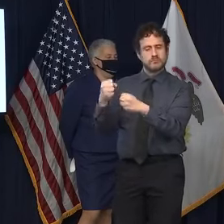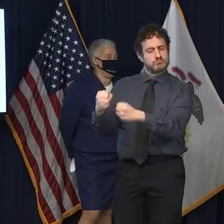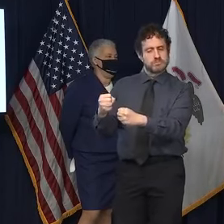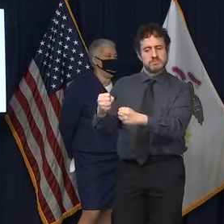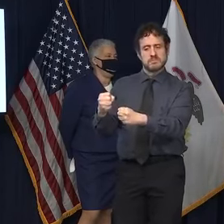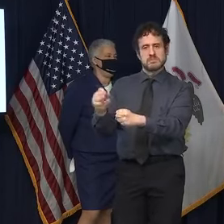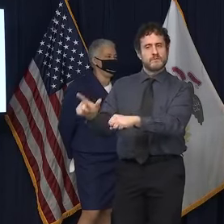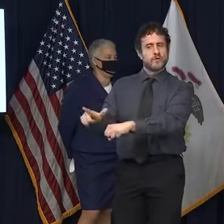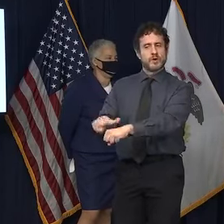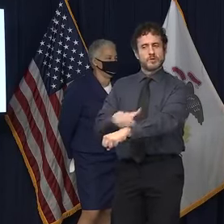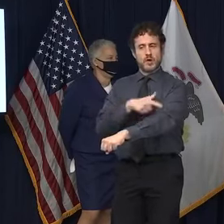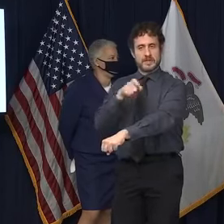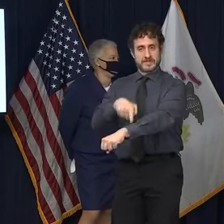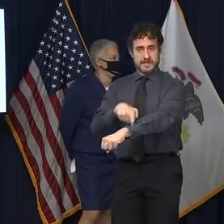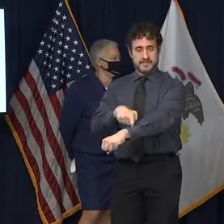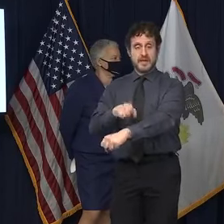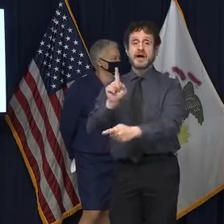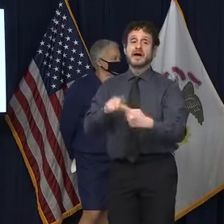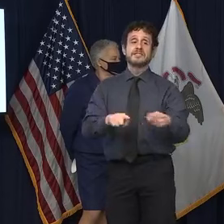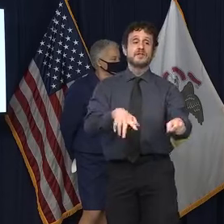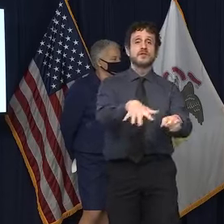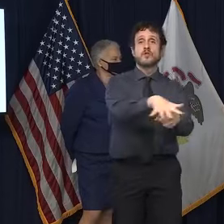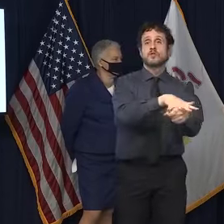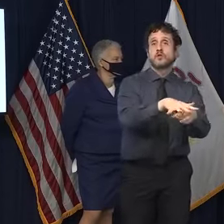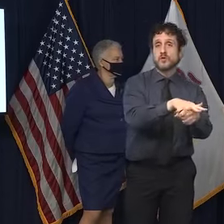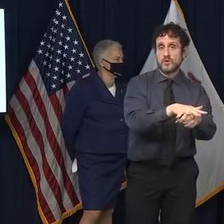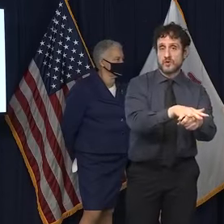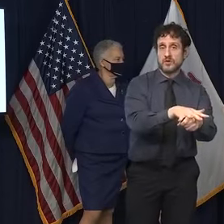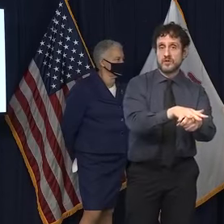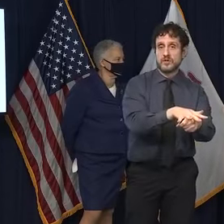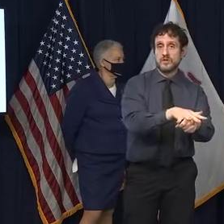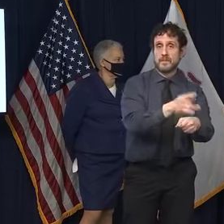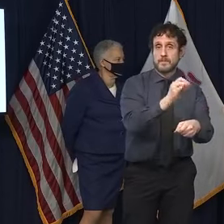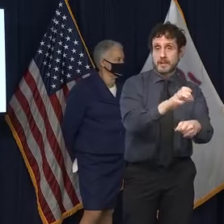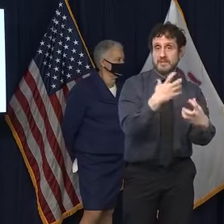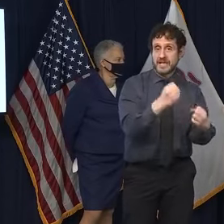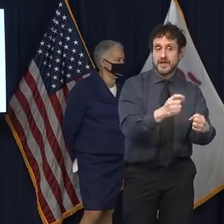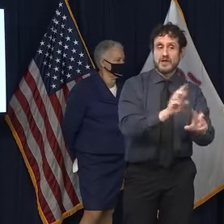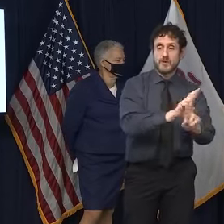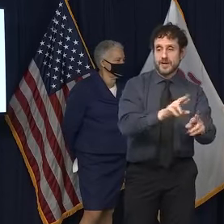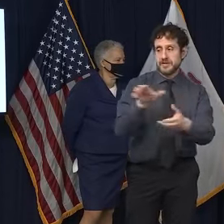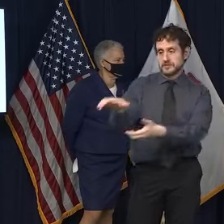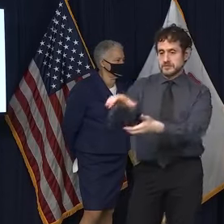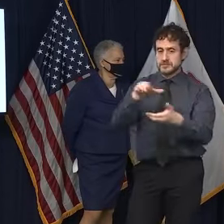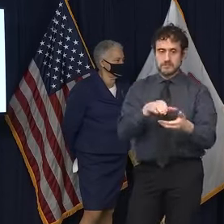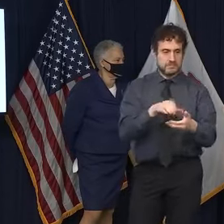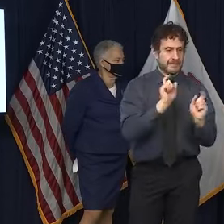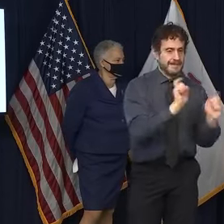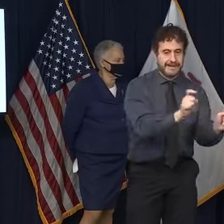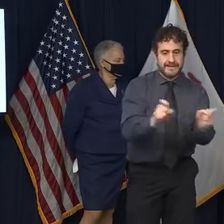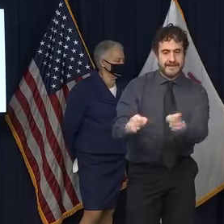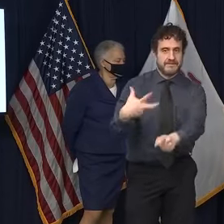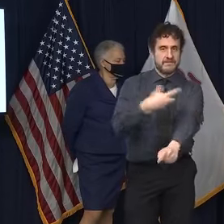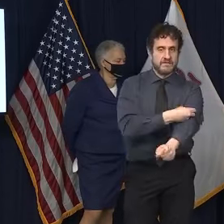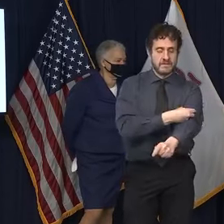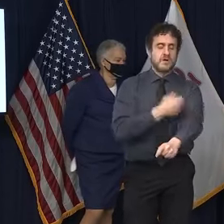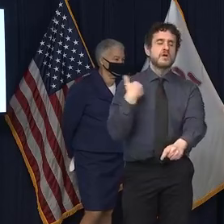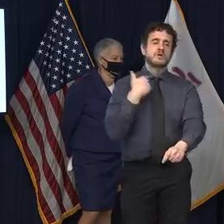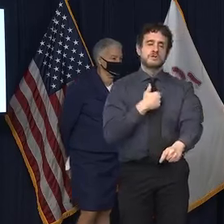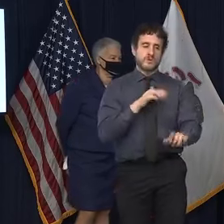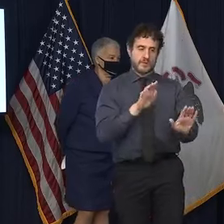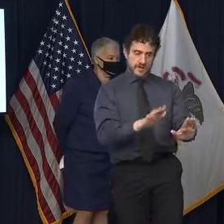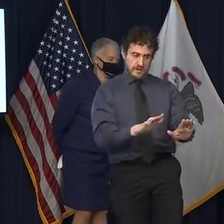counties are ready to push these vaccines into people's arms. And that is what we're accommodating, making sure